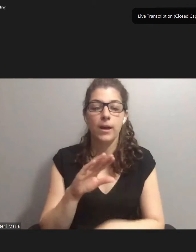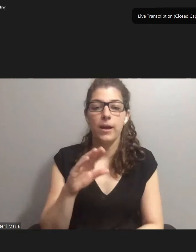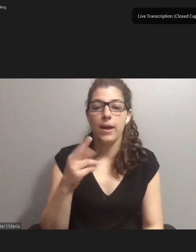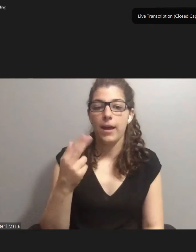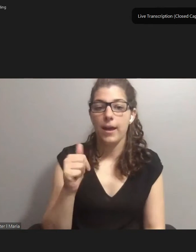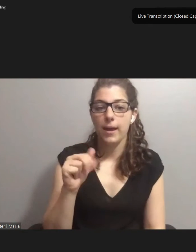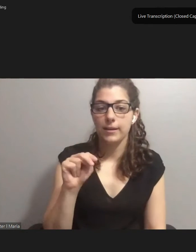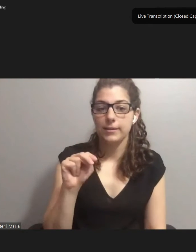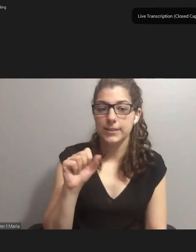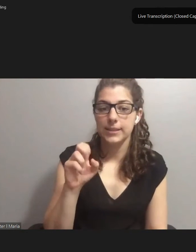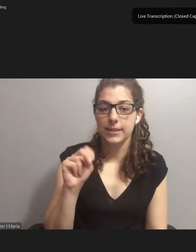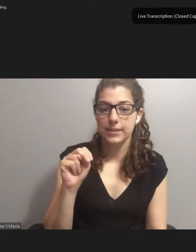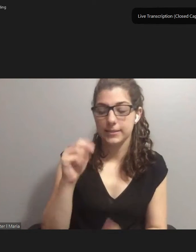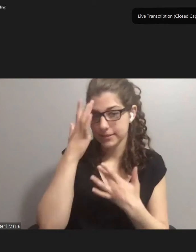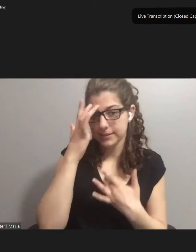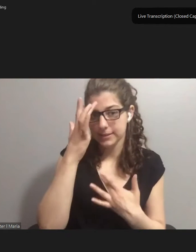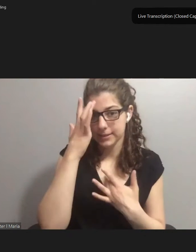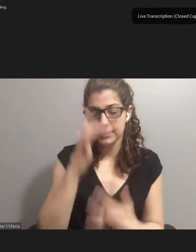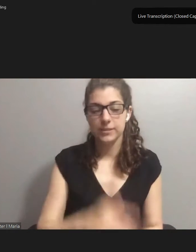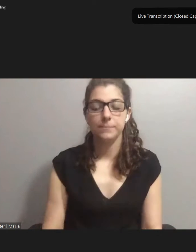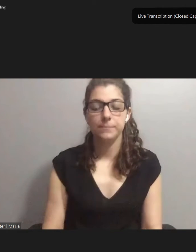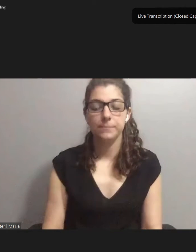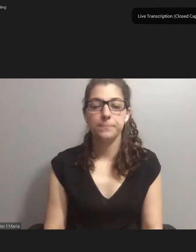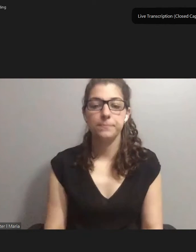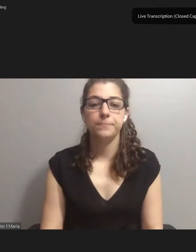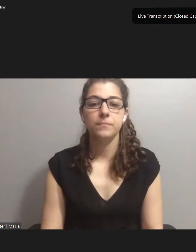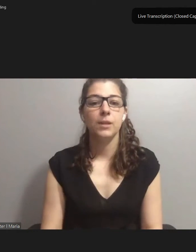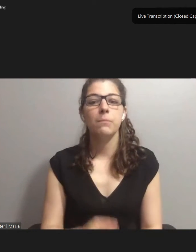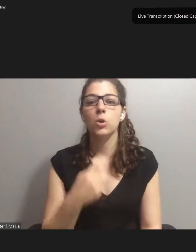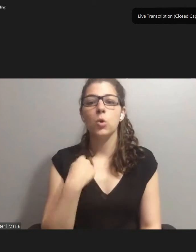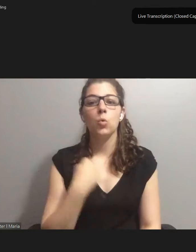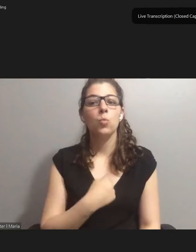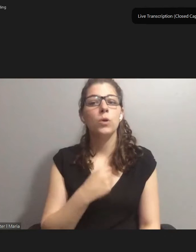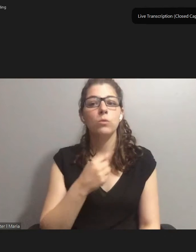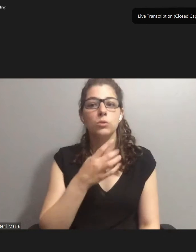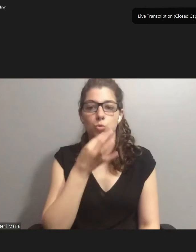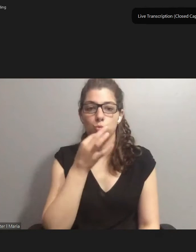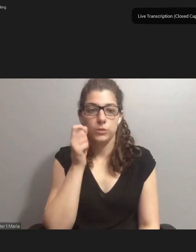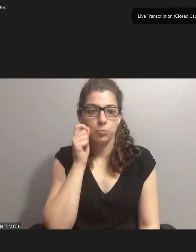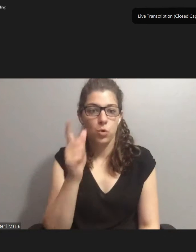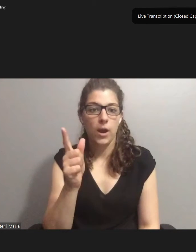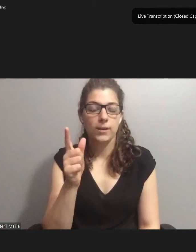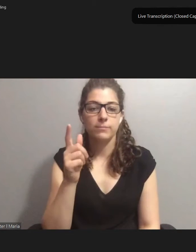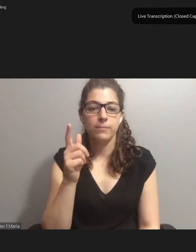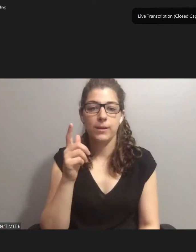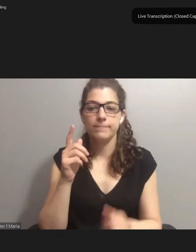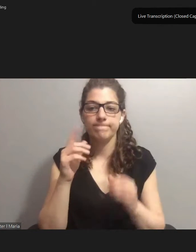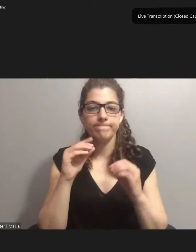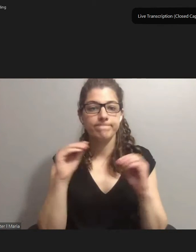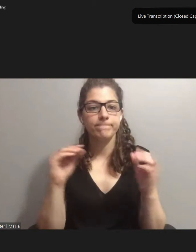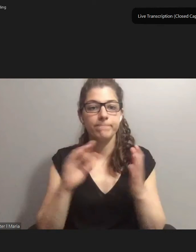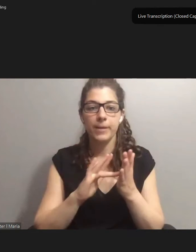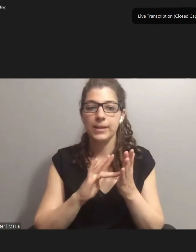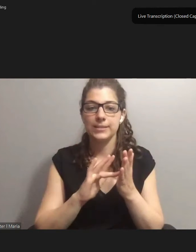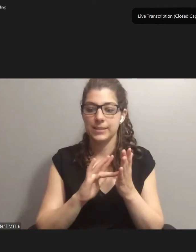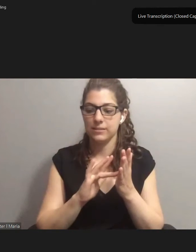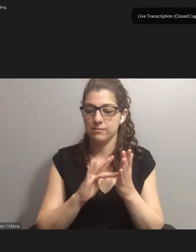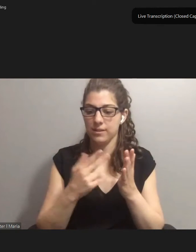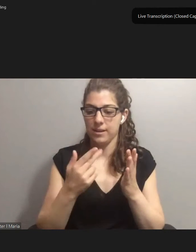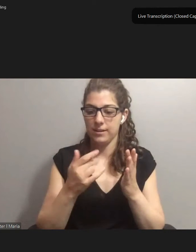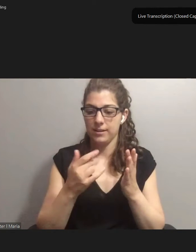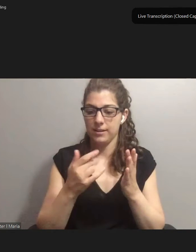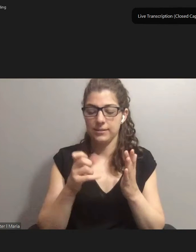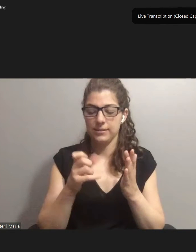disease. But we were soon surprised by the lack of medicine of Hansen's disease treatment.